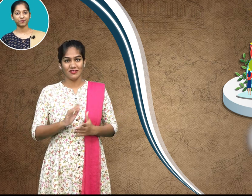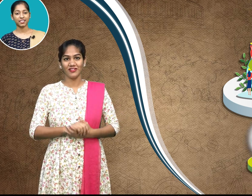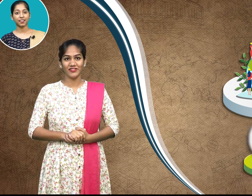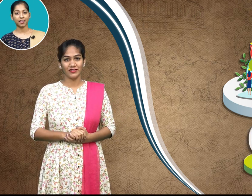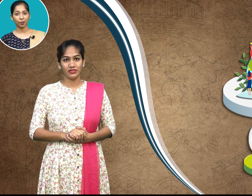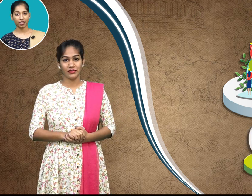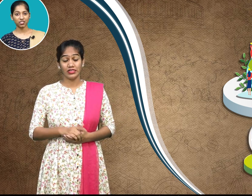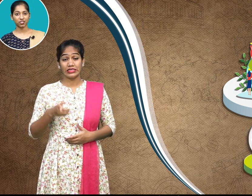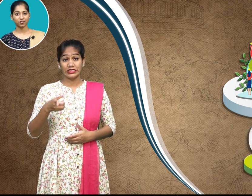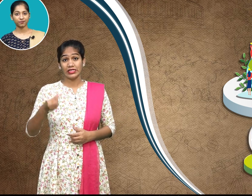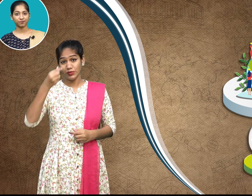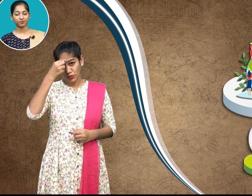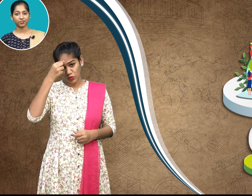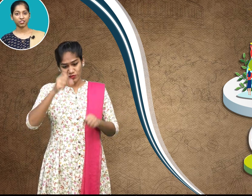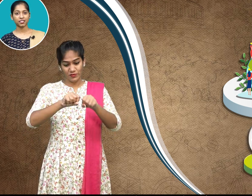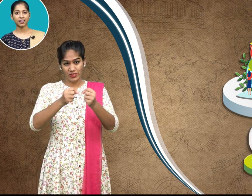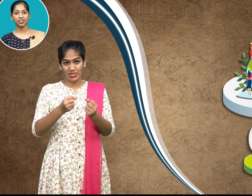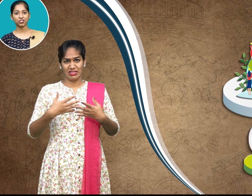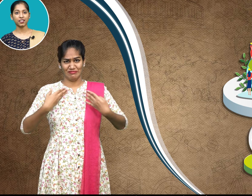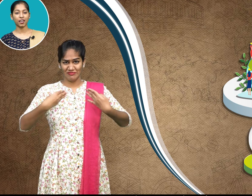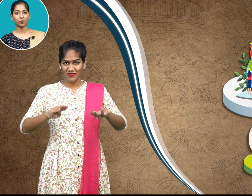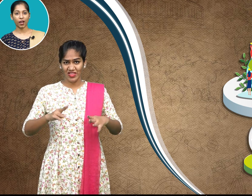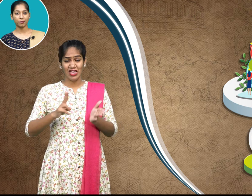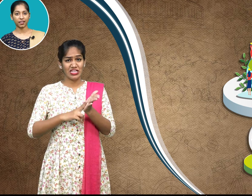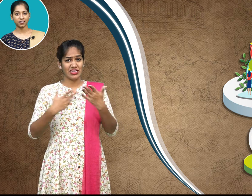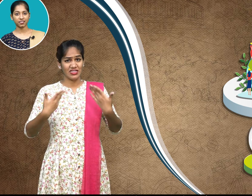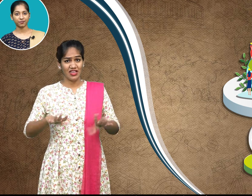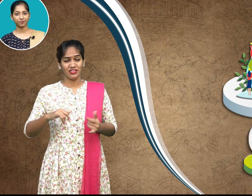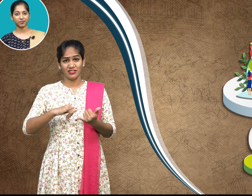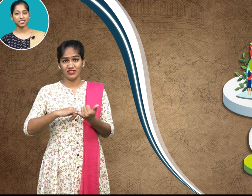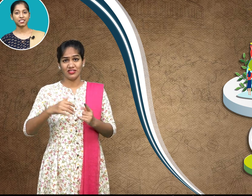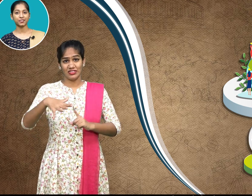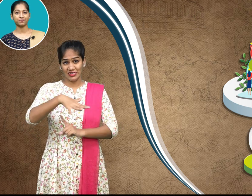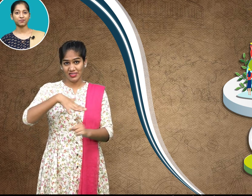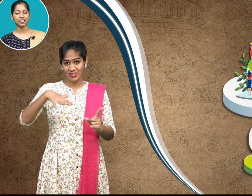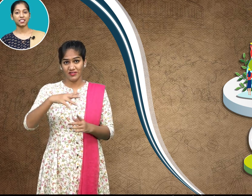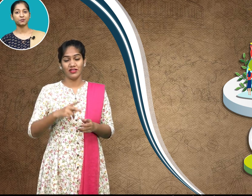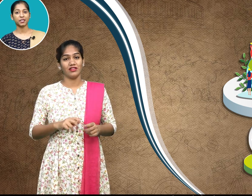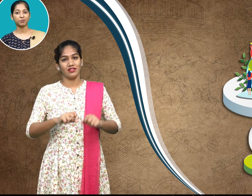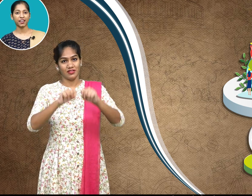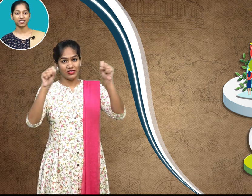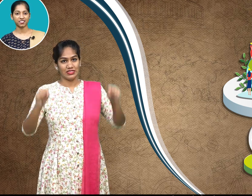the damage to the natural environment system is minimized